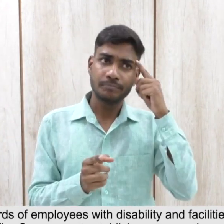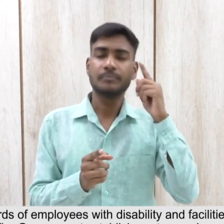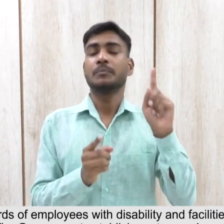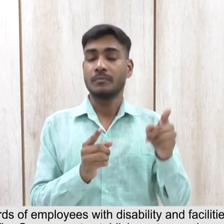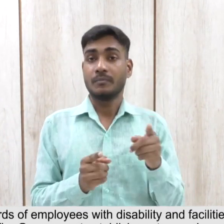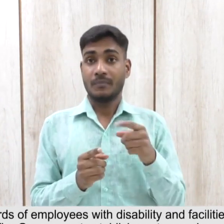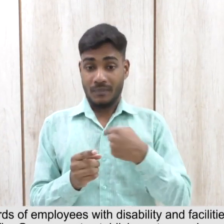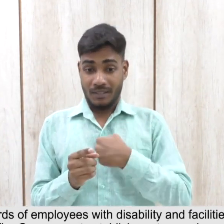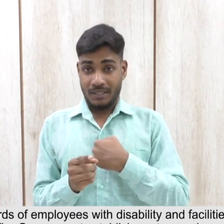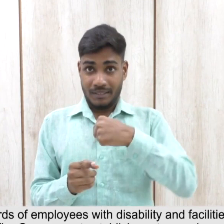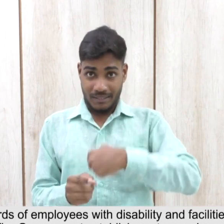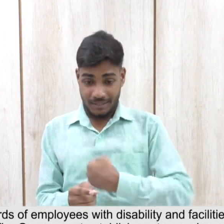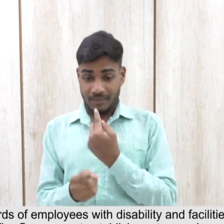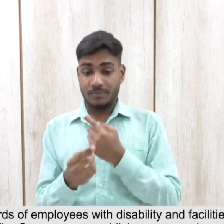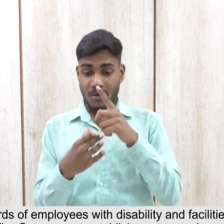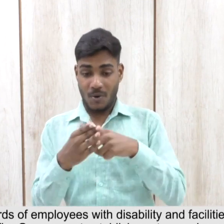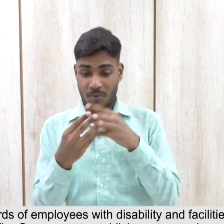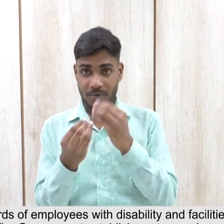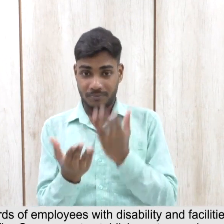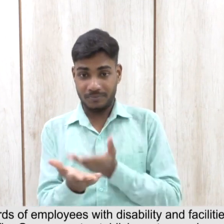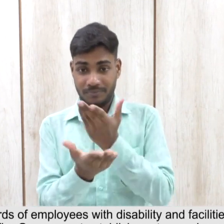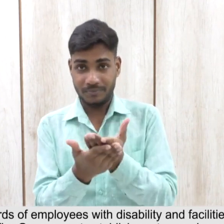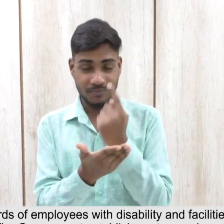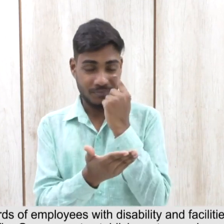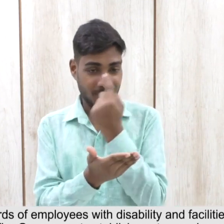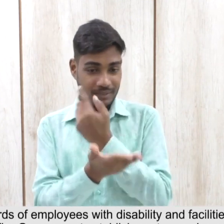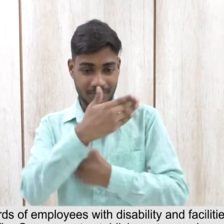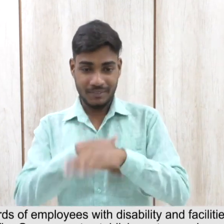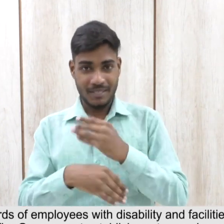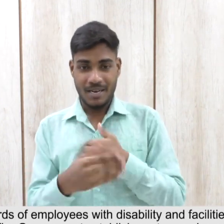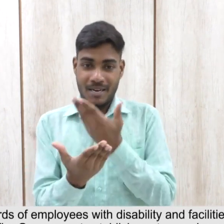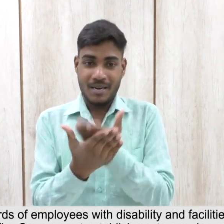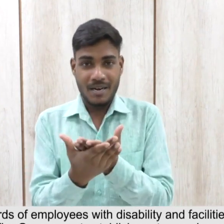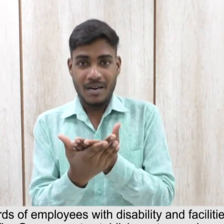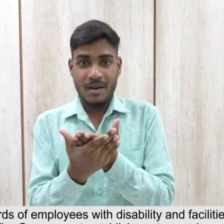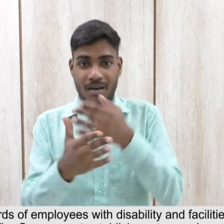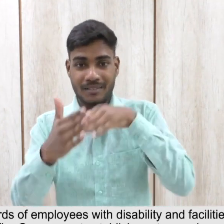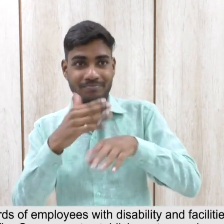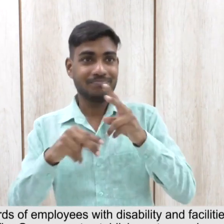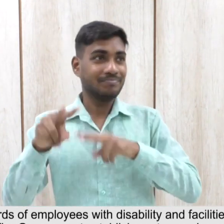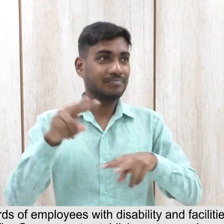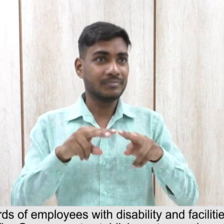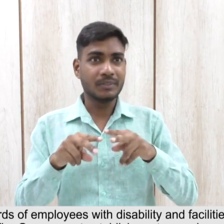The government establishments are also mandated to appoint